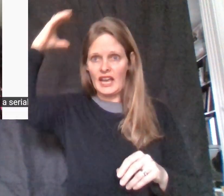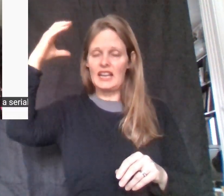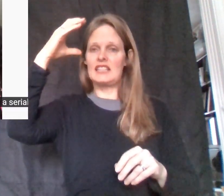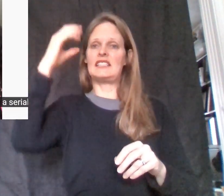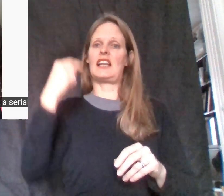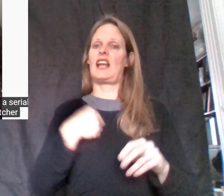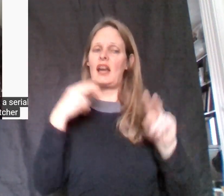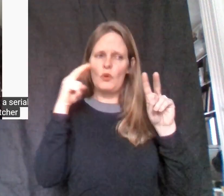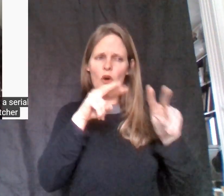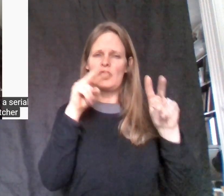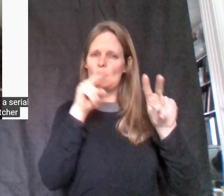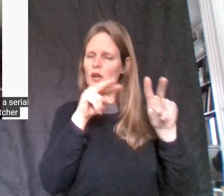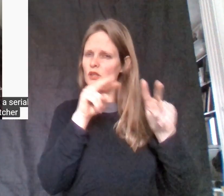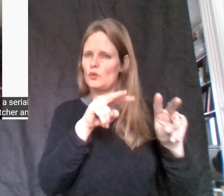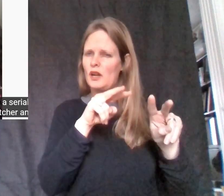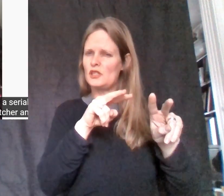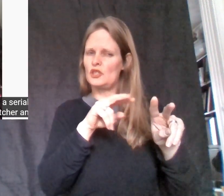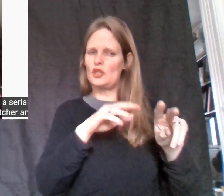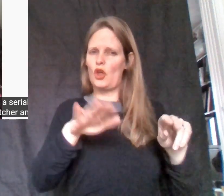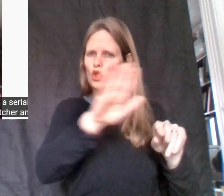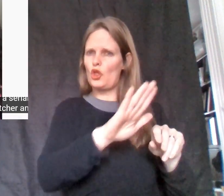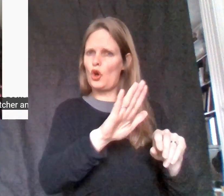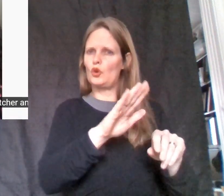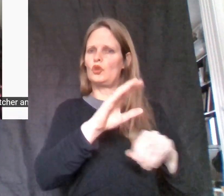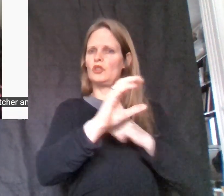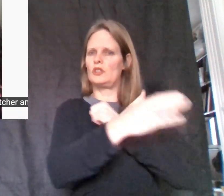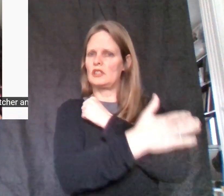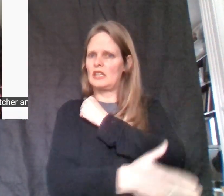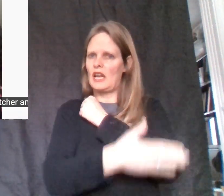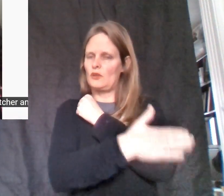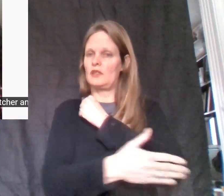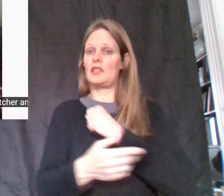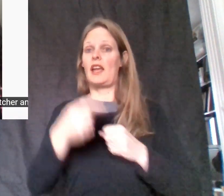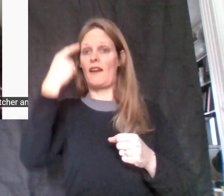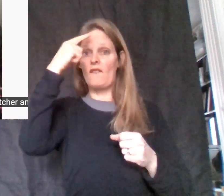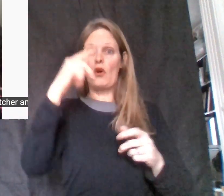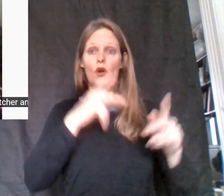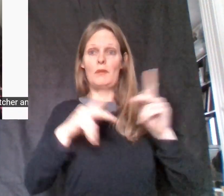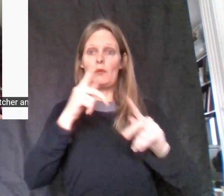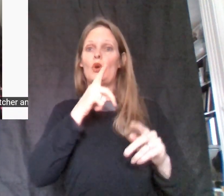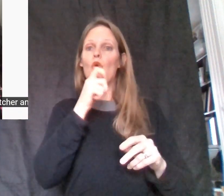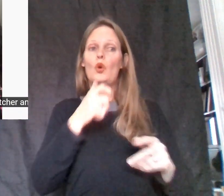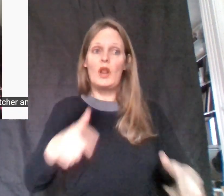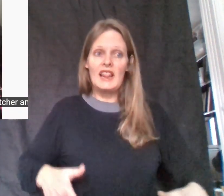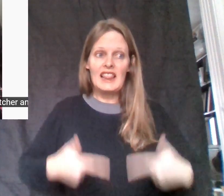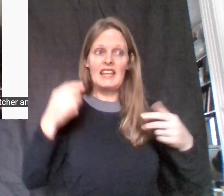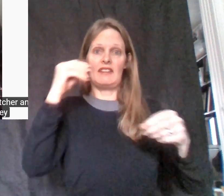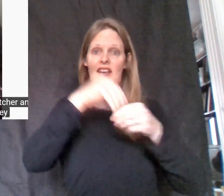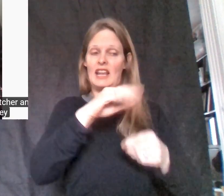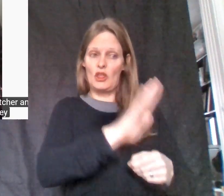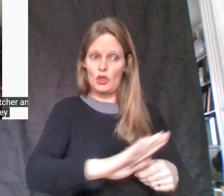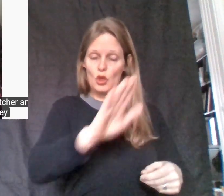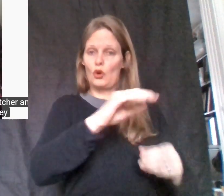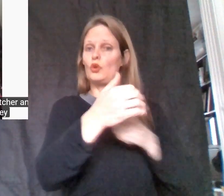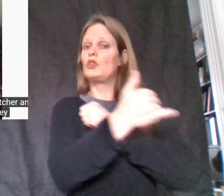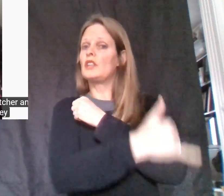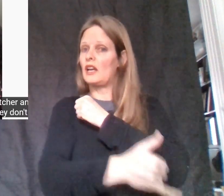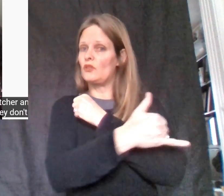Afghanistan watcher. And for the people on the ground, they don't